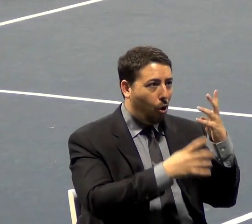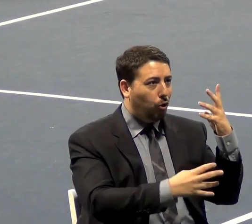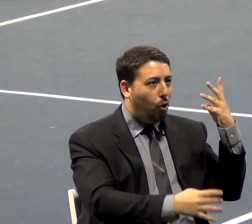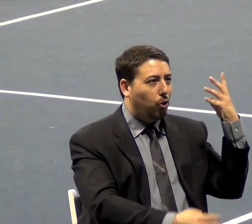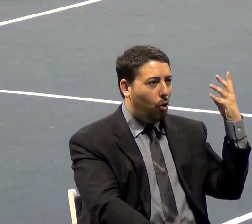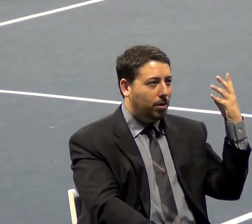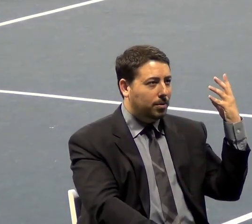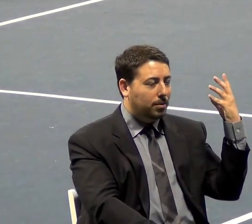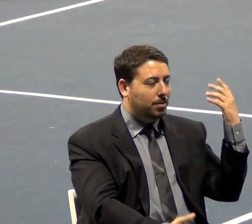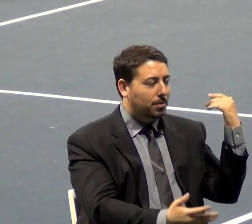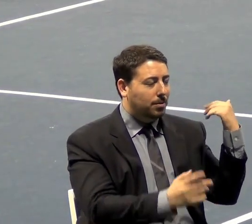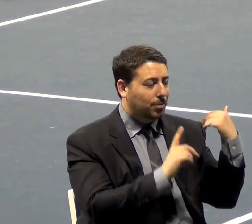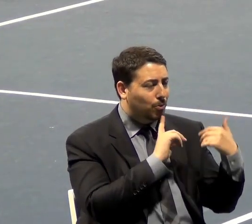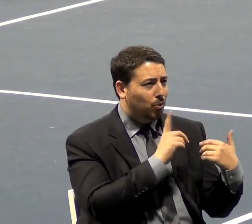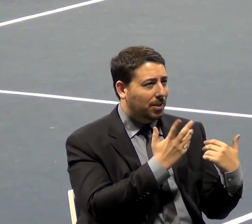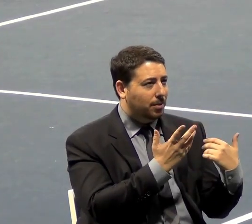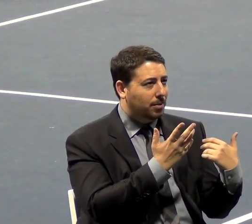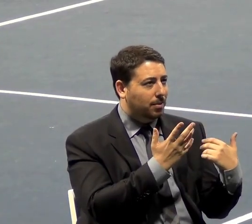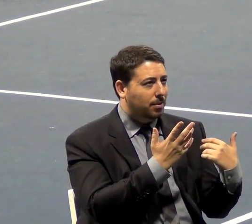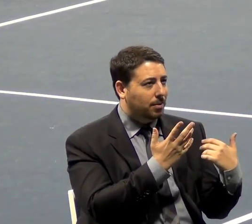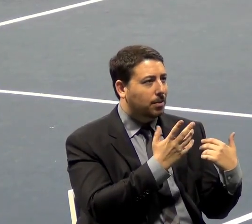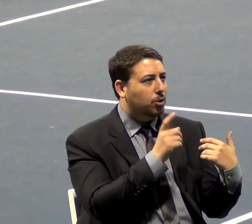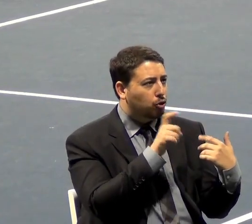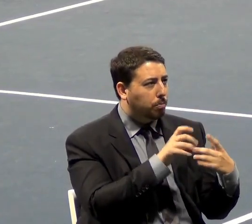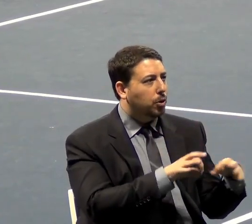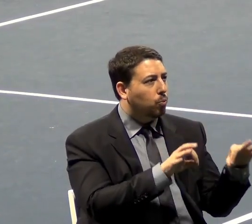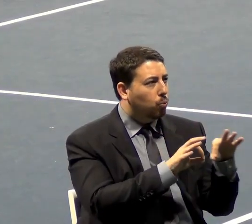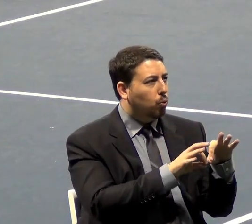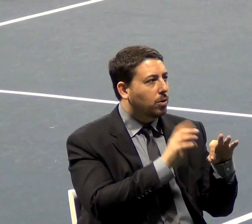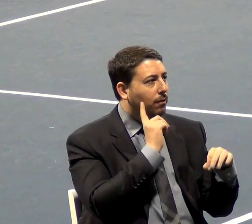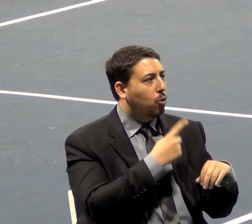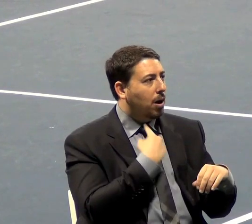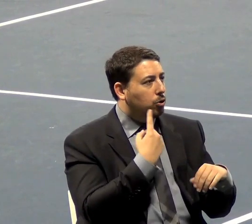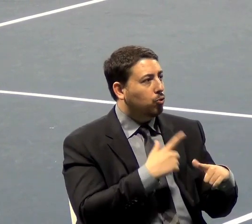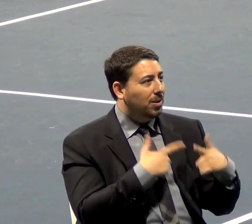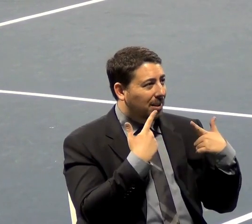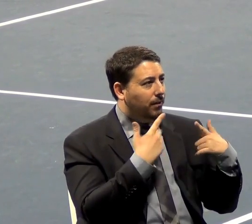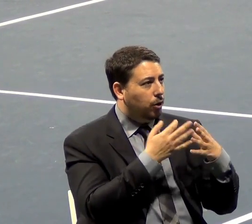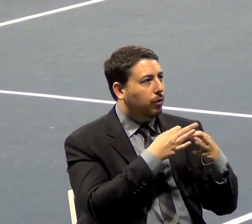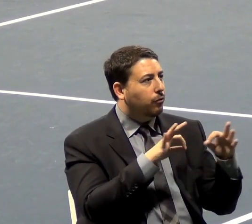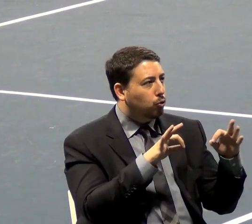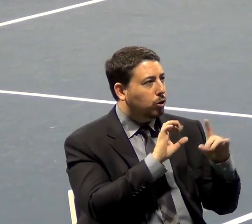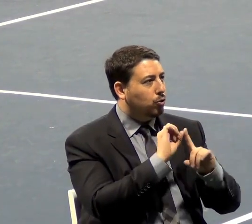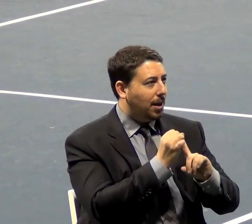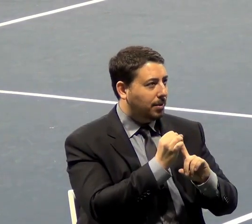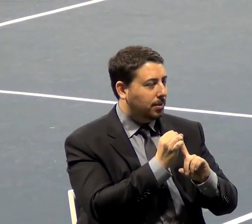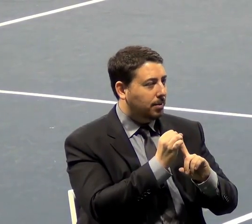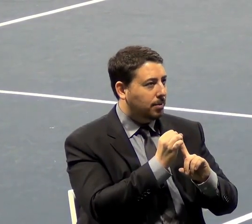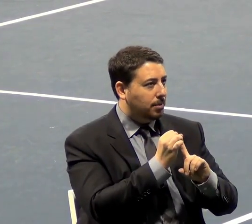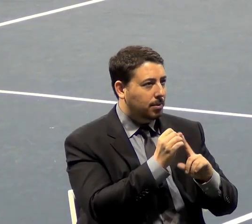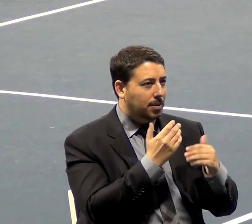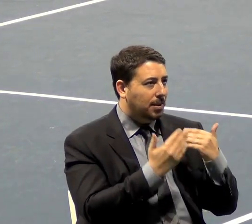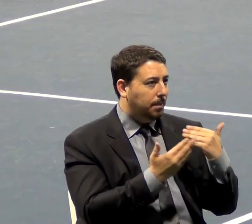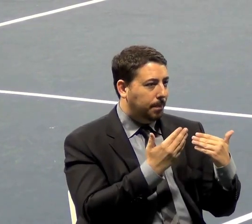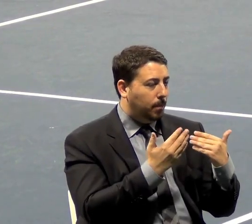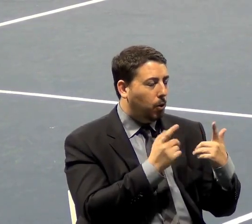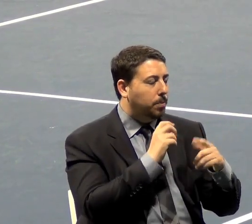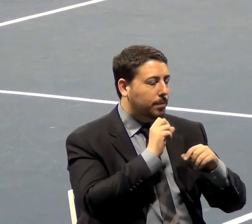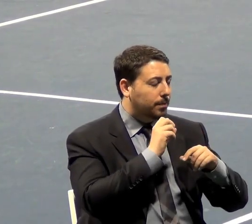But it should be worth something for us to live in a free society, making our own decisions, becoming